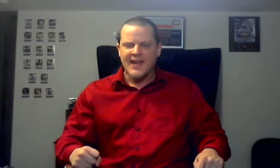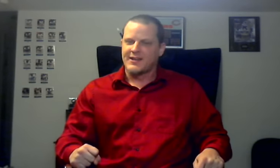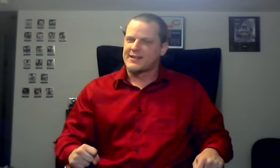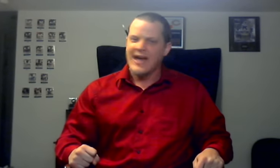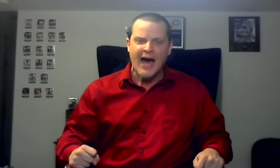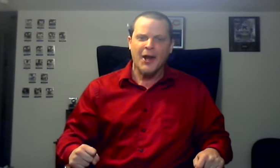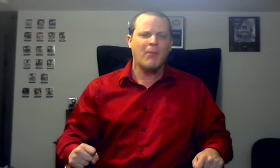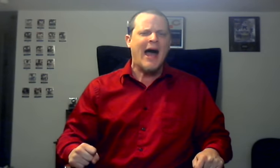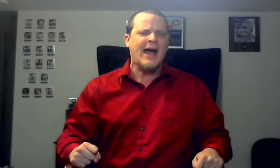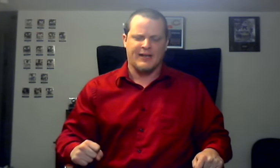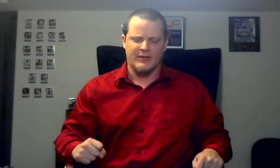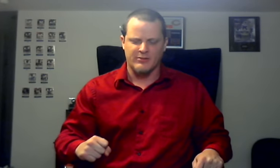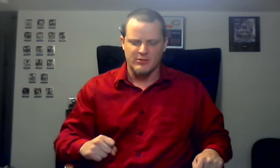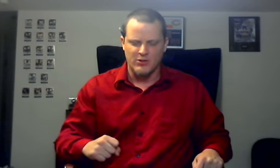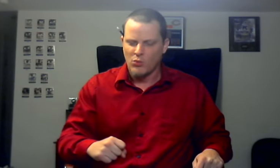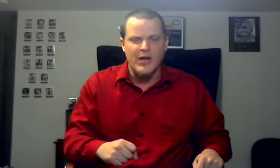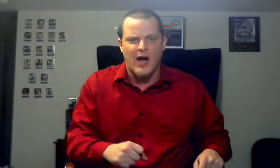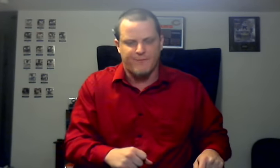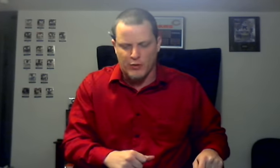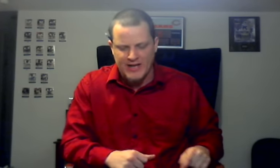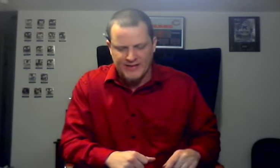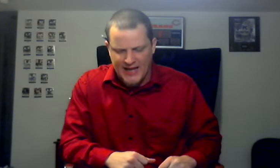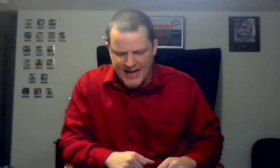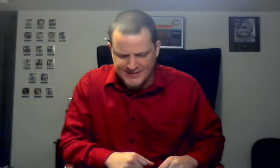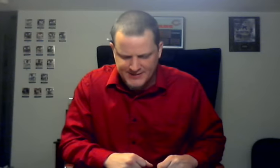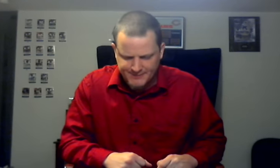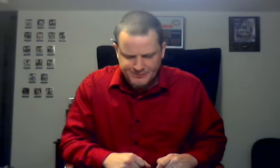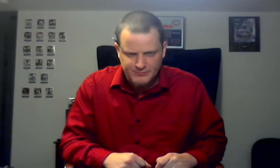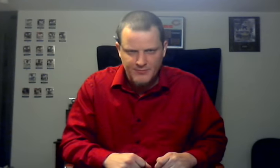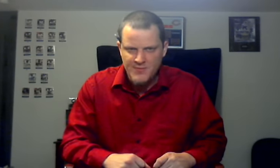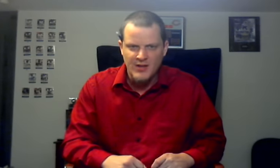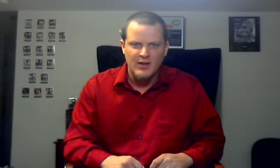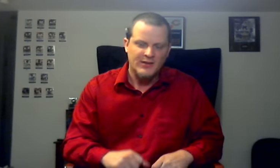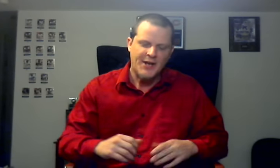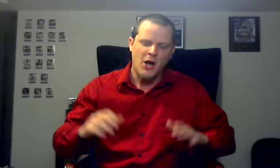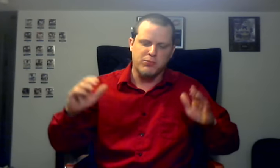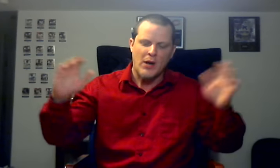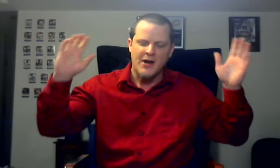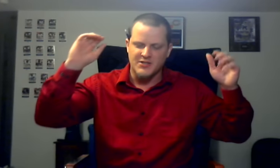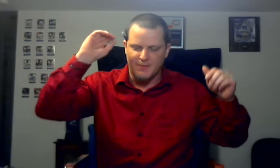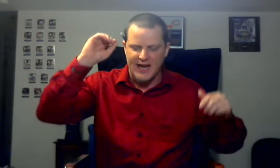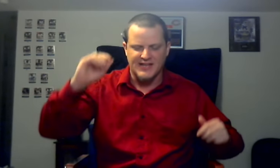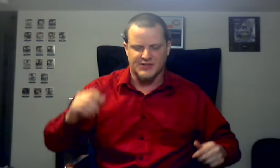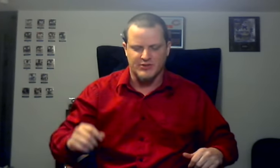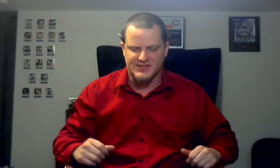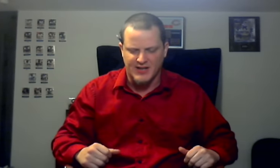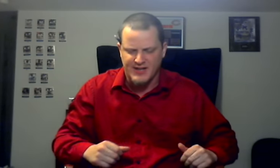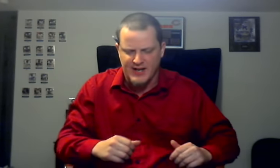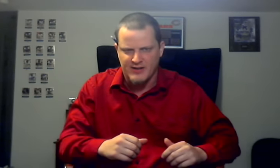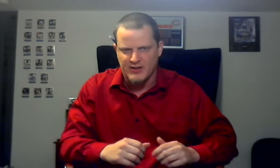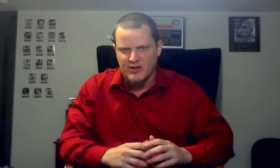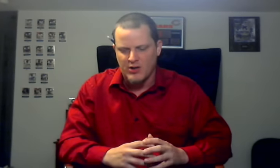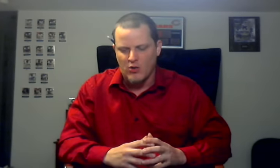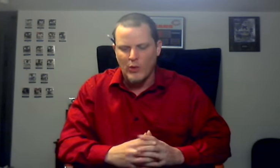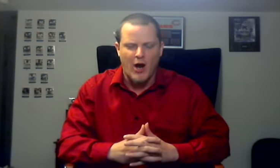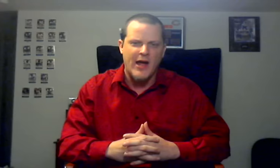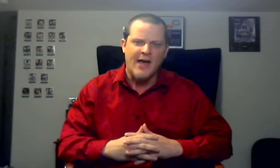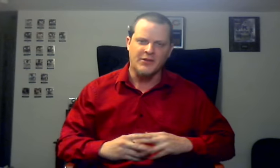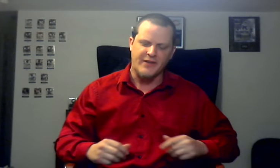thank God Almighty, we are free at last. Let our prayers be answered Sunday, when our Heavenly